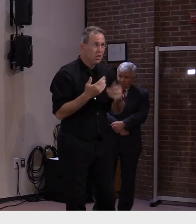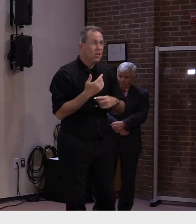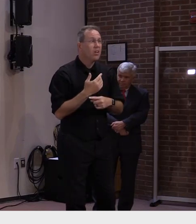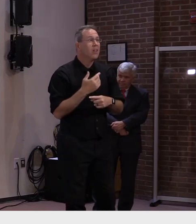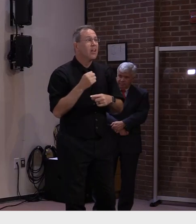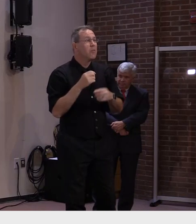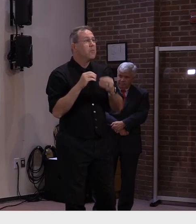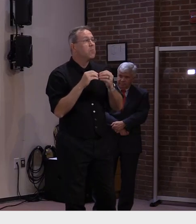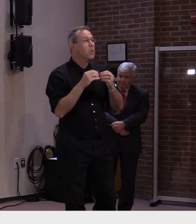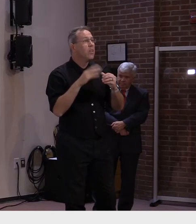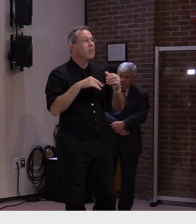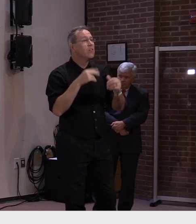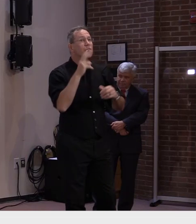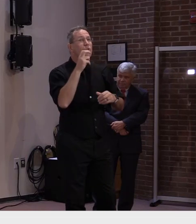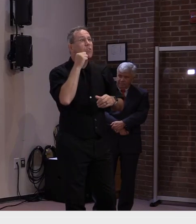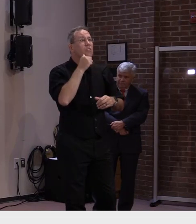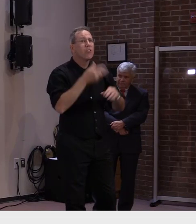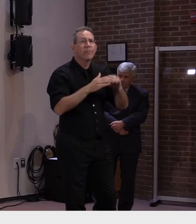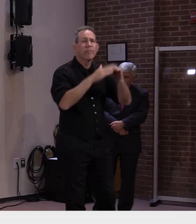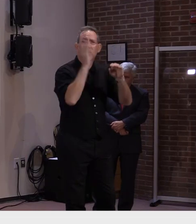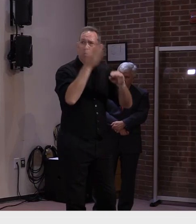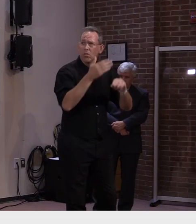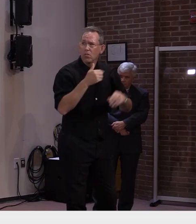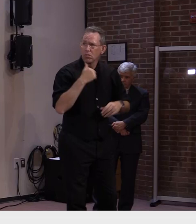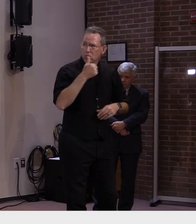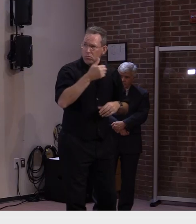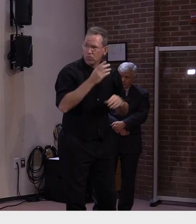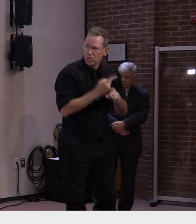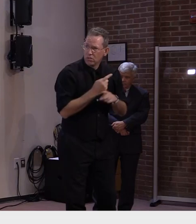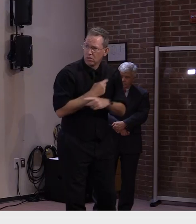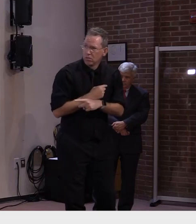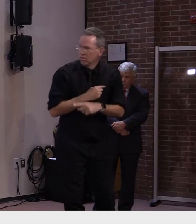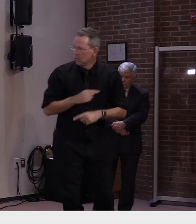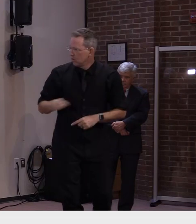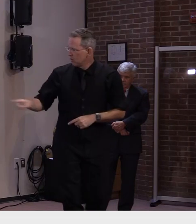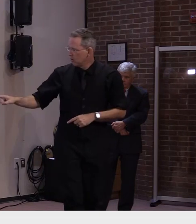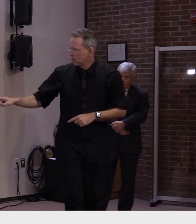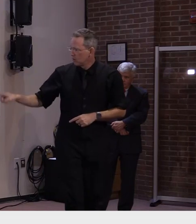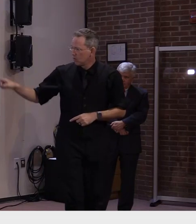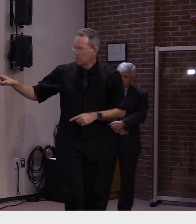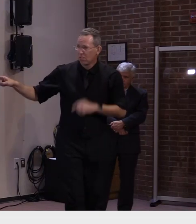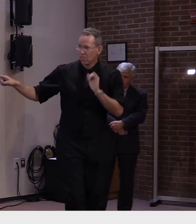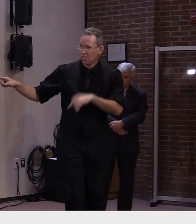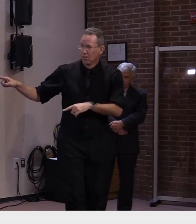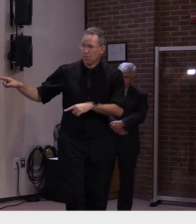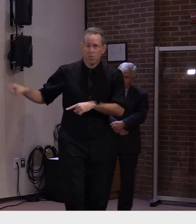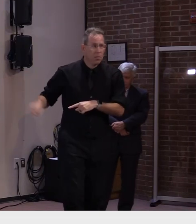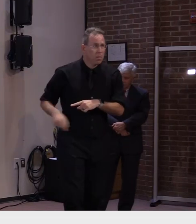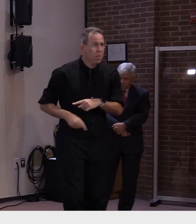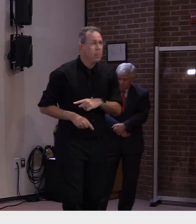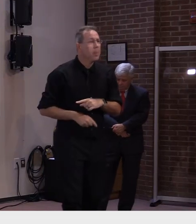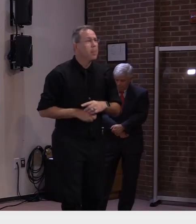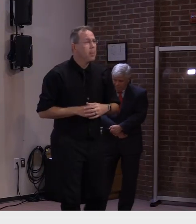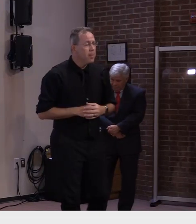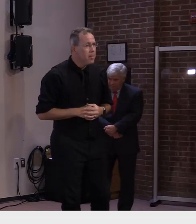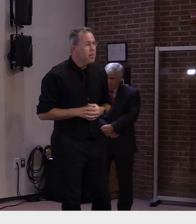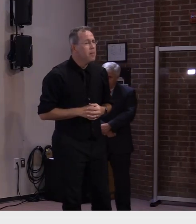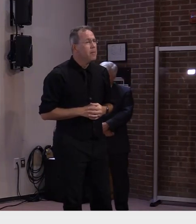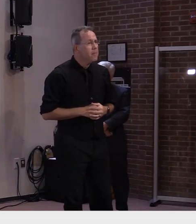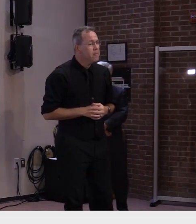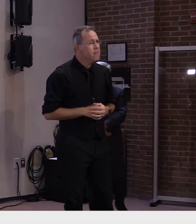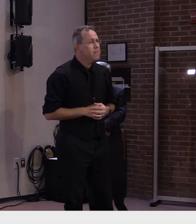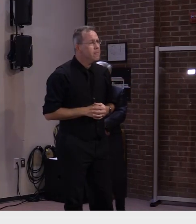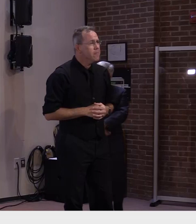per day just as kids are heading back to school? Yeah, so the timing is, you know, I think the timing and then the